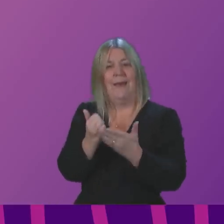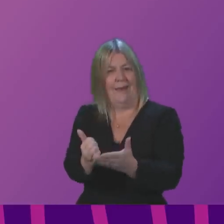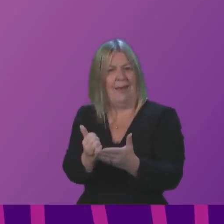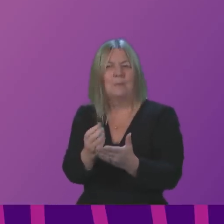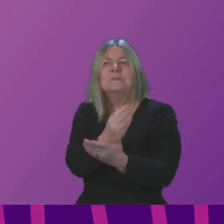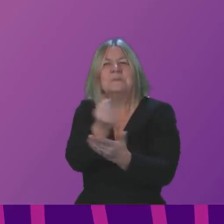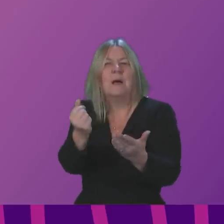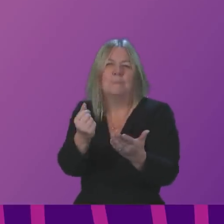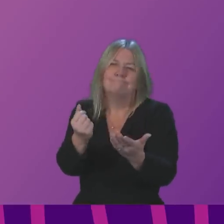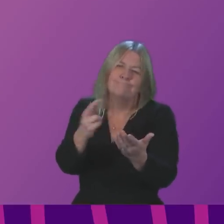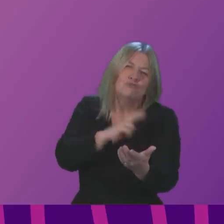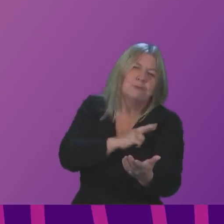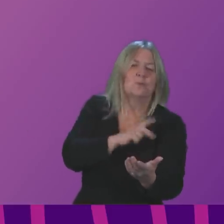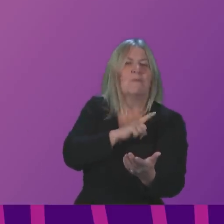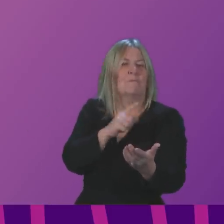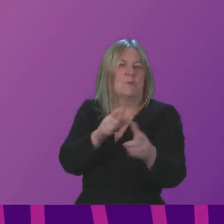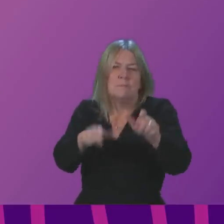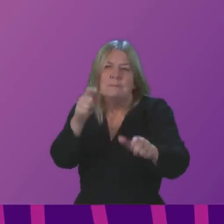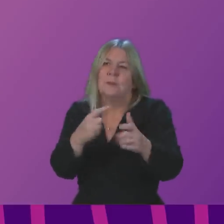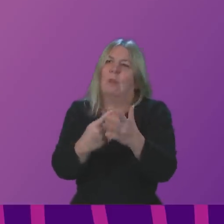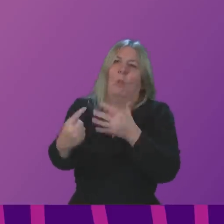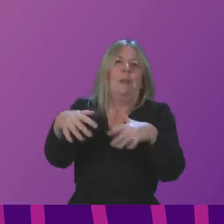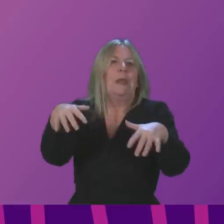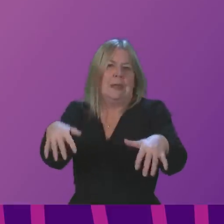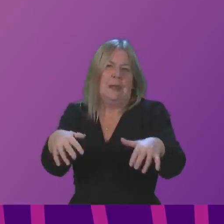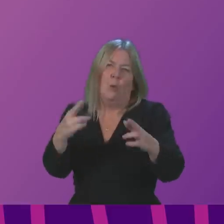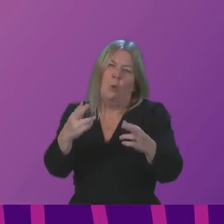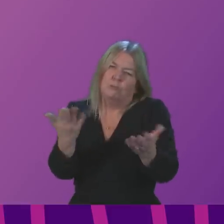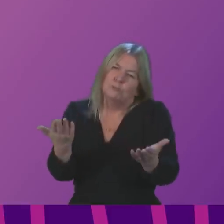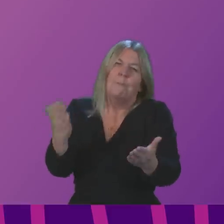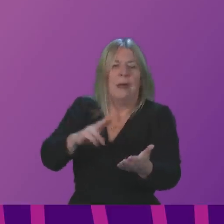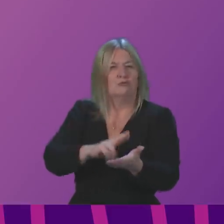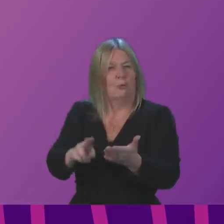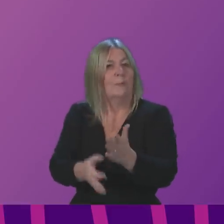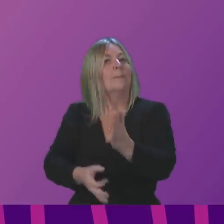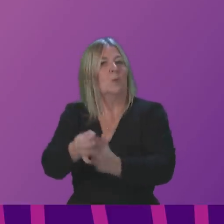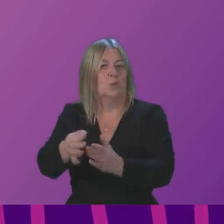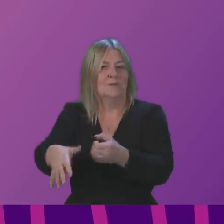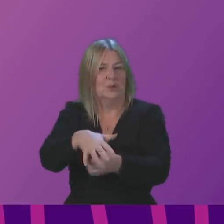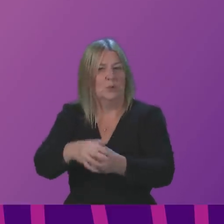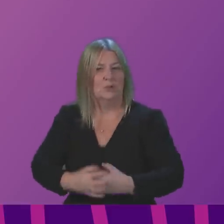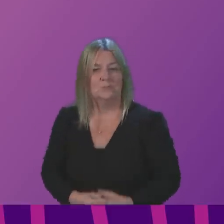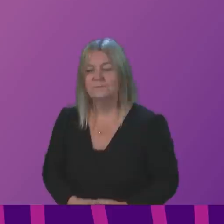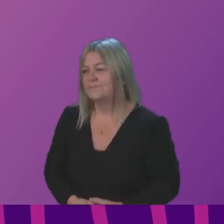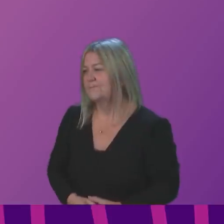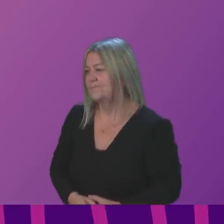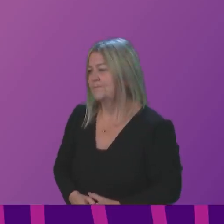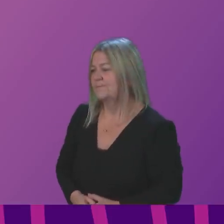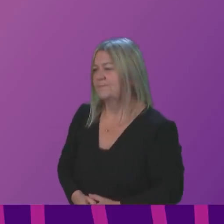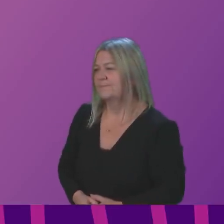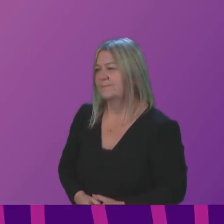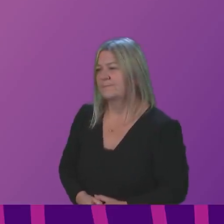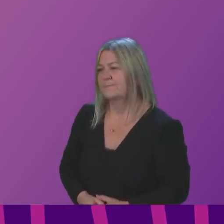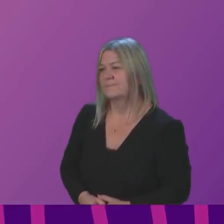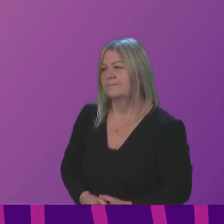root causes of some of the loneliness and isolation that people have suffered. Question number three, Alex Cole-Hamilton. Thank you, Presiding Officer. To ask the First Minister